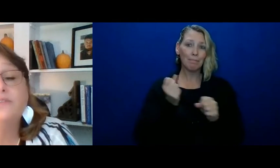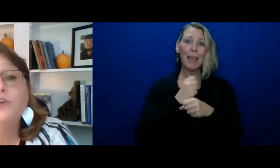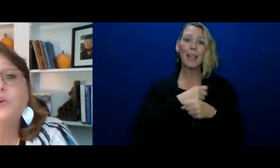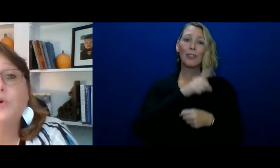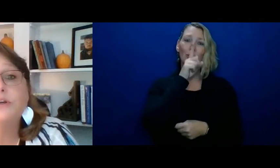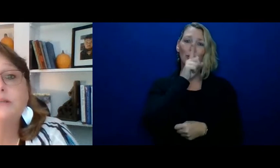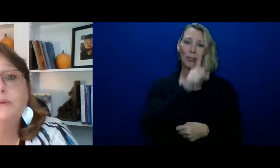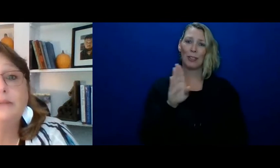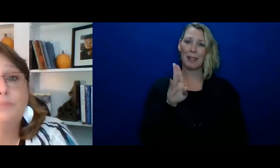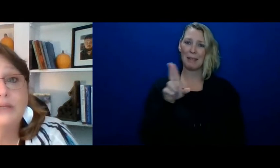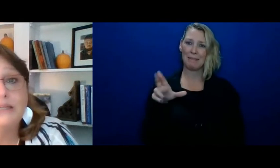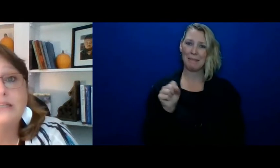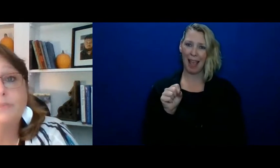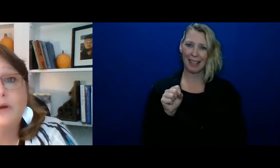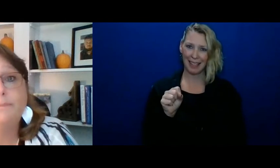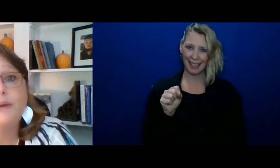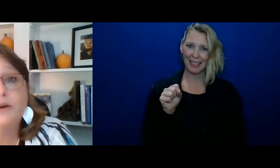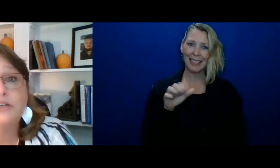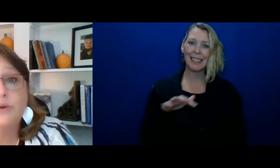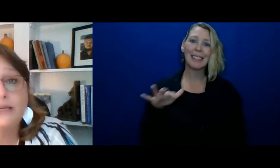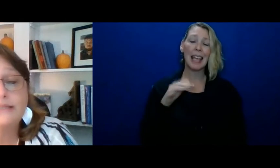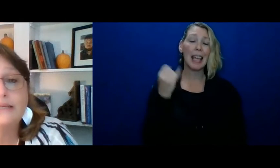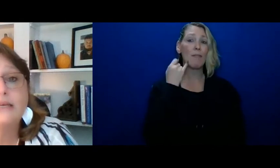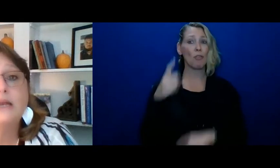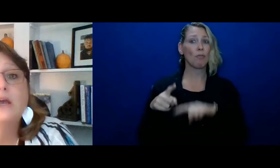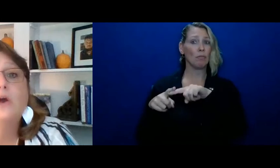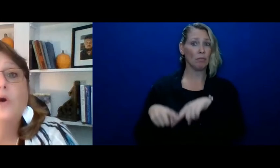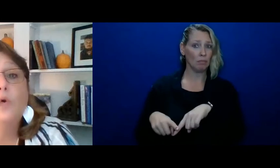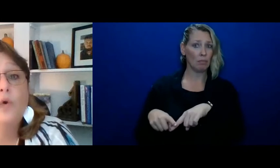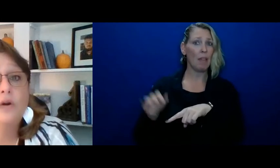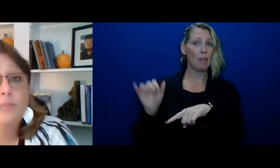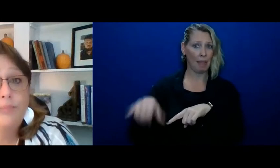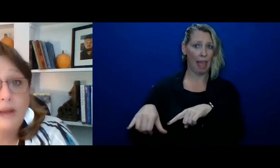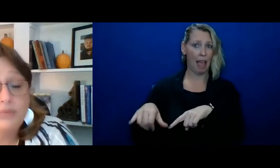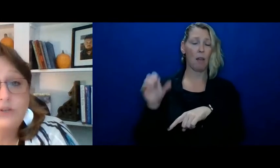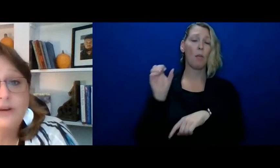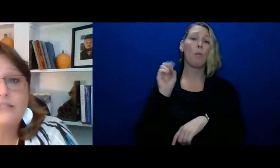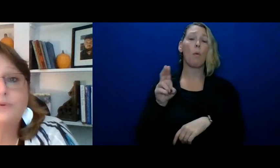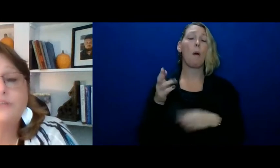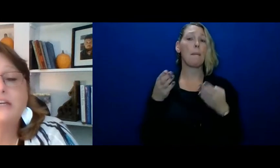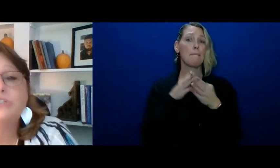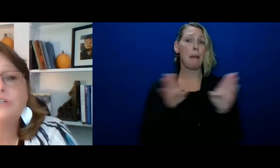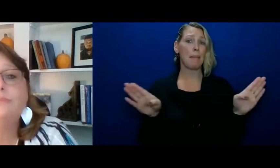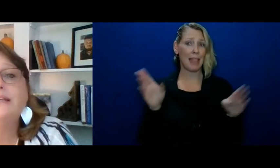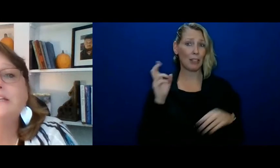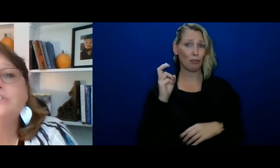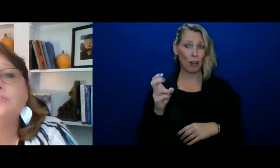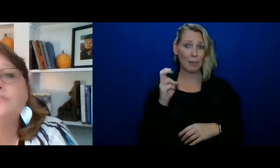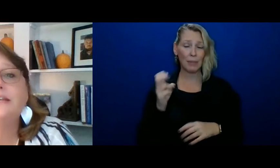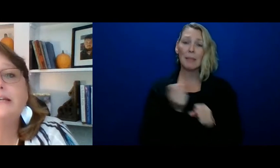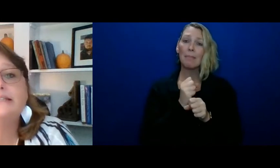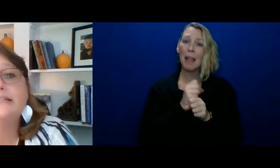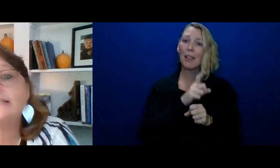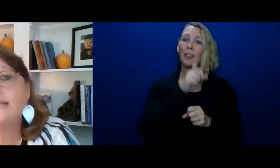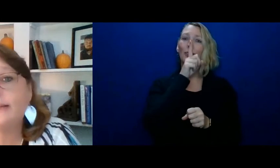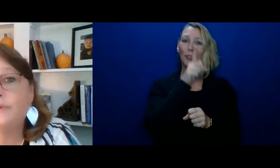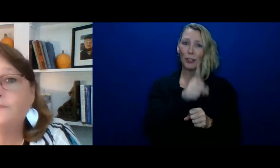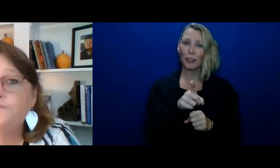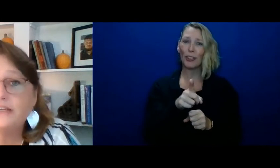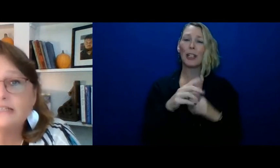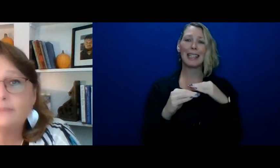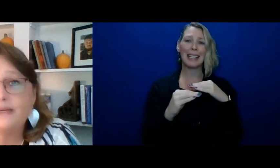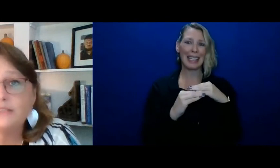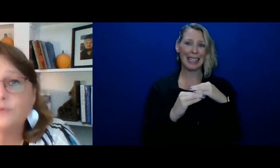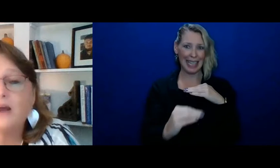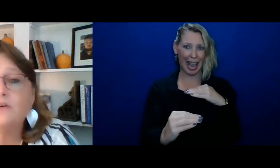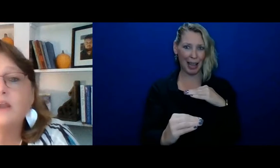route, if you're going to be dependent upon paratransit or public transportation, making sure that it is a stable